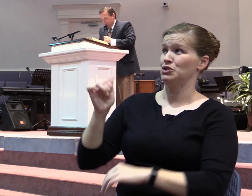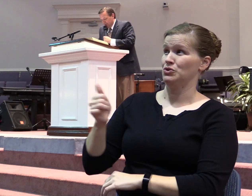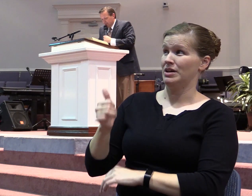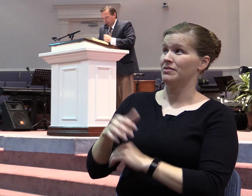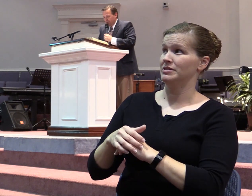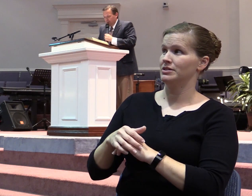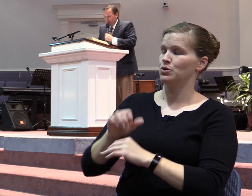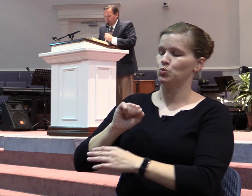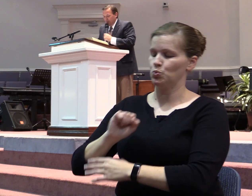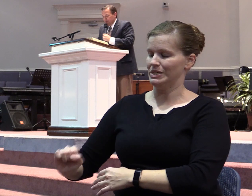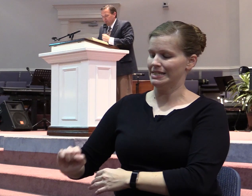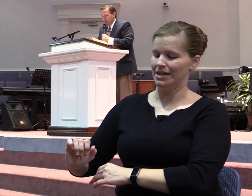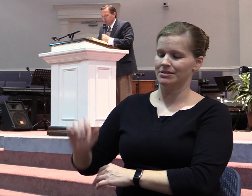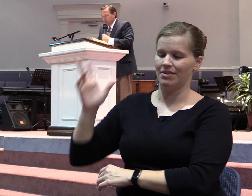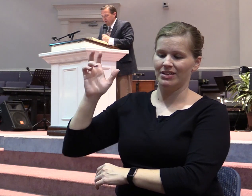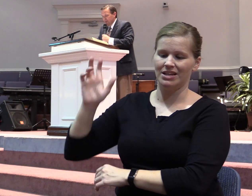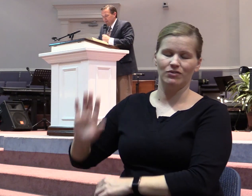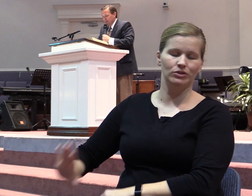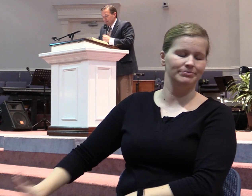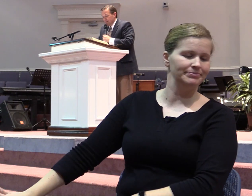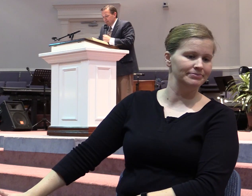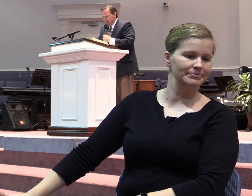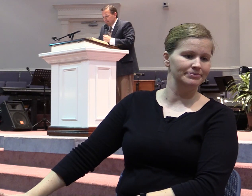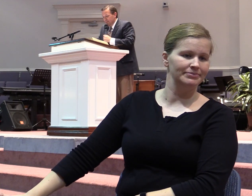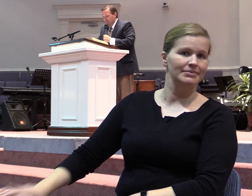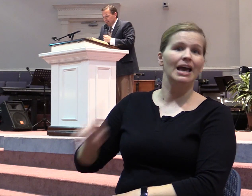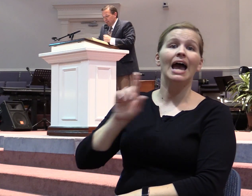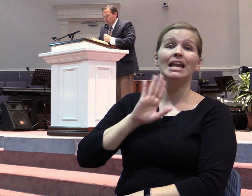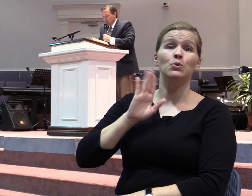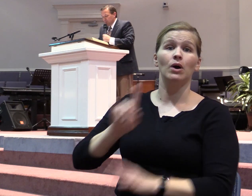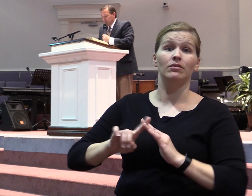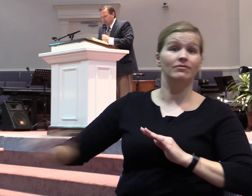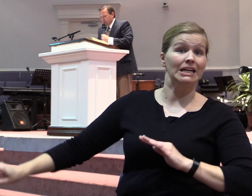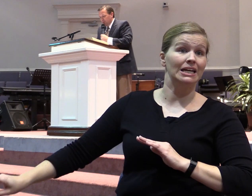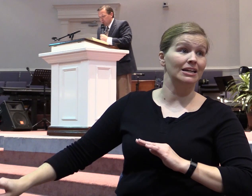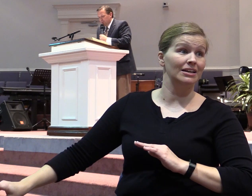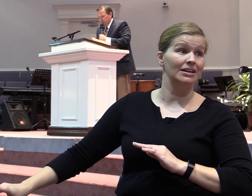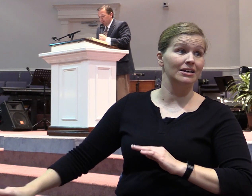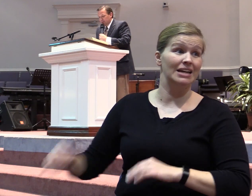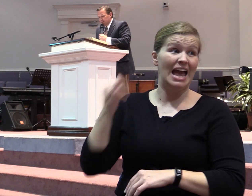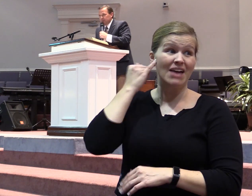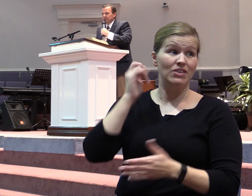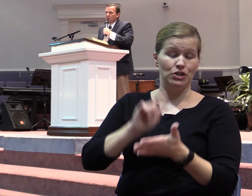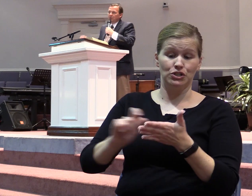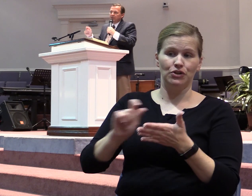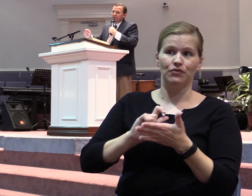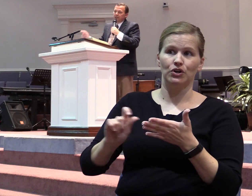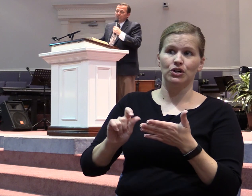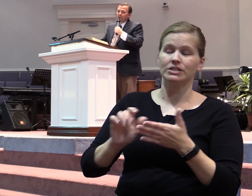Resist the devil and he will flee from you. Yeah. Now if there's a, if there's a verse in Pentecost that's been misquoted, it's changed chapter